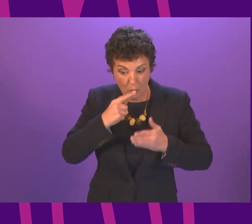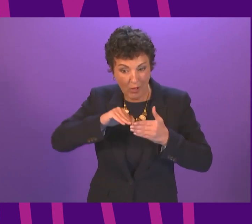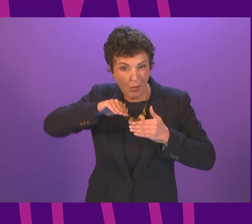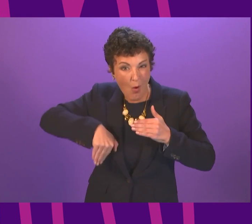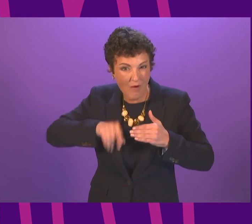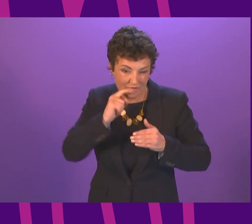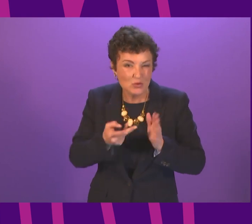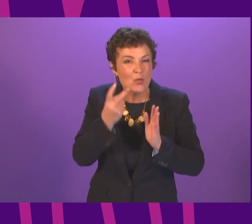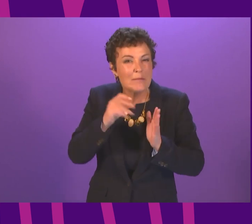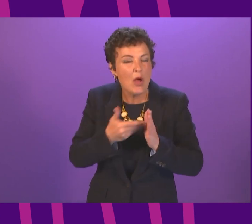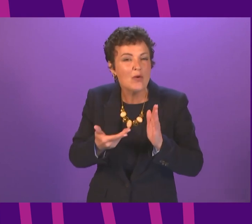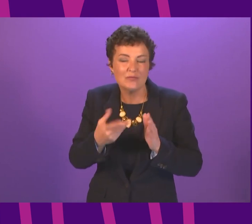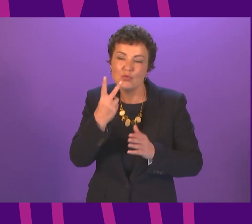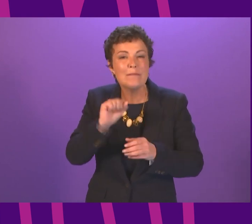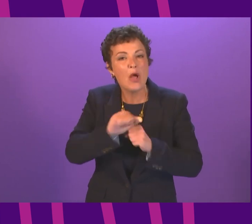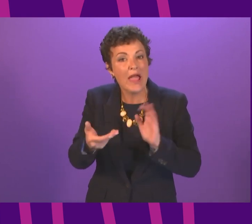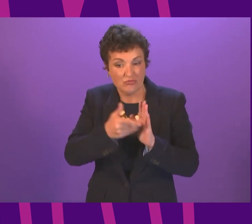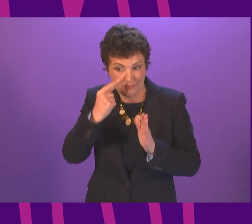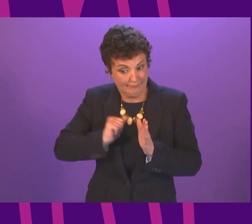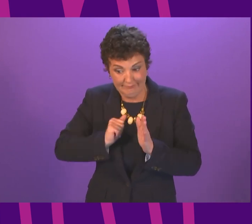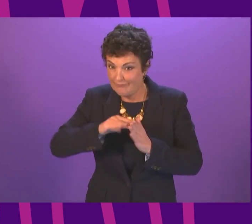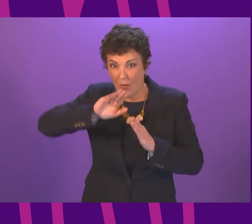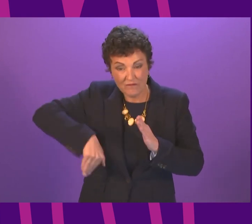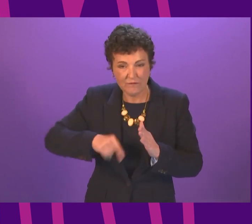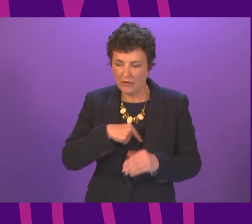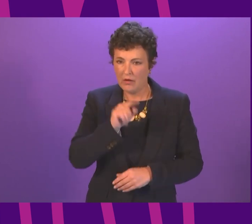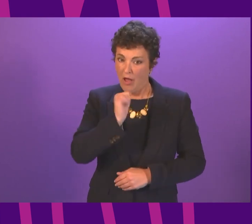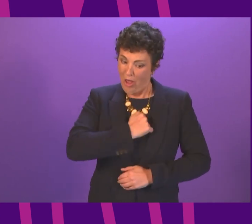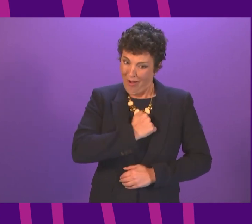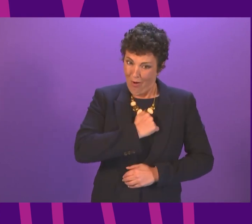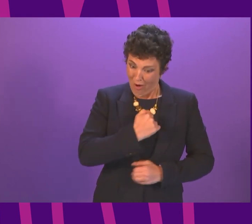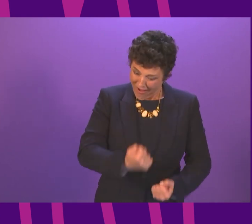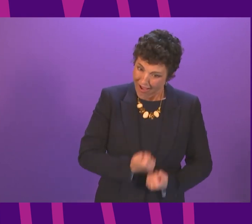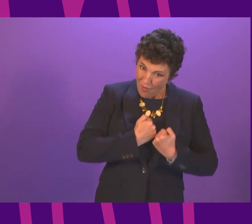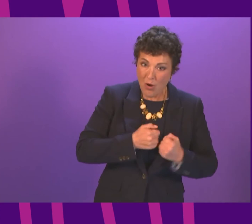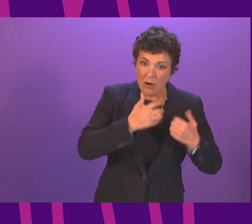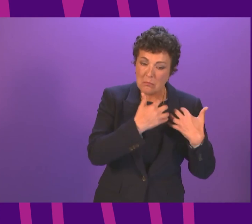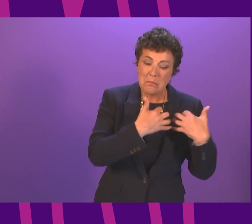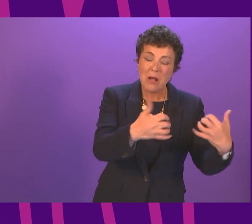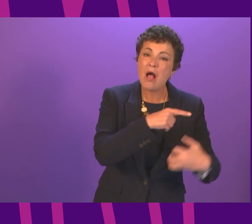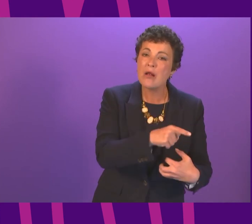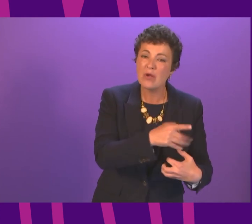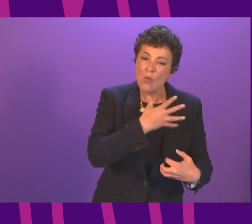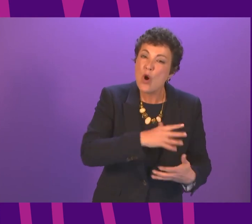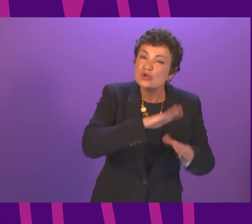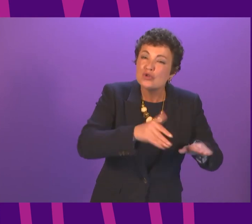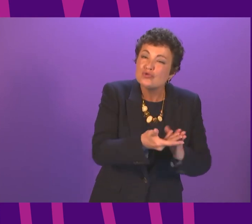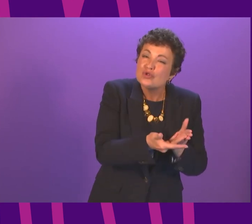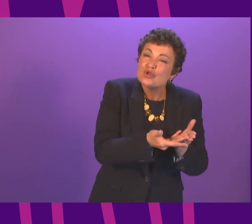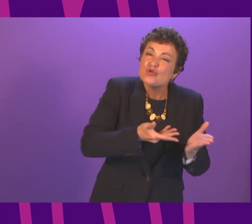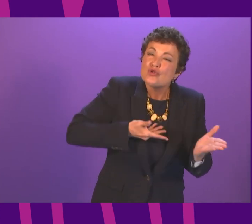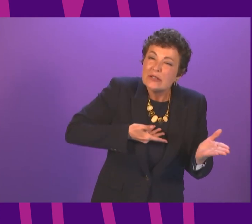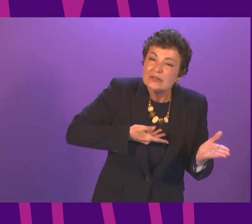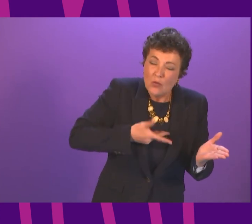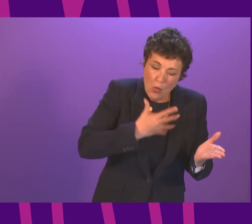This government, with the unanimous backing of parliament, has strengthened children's rights by enshrining them in law, yet the UK Government wants to take us to